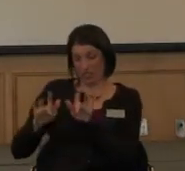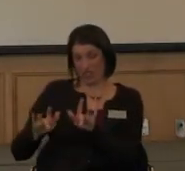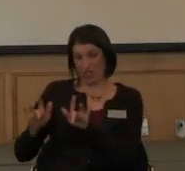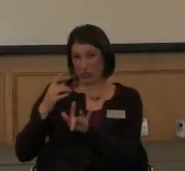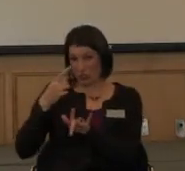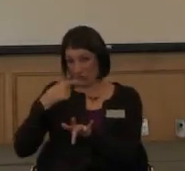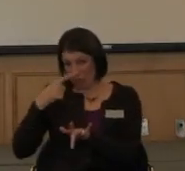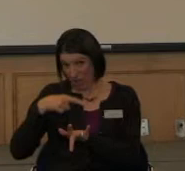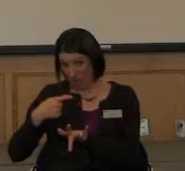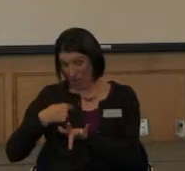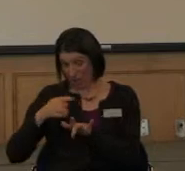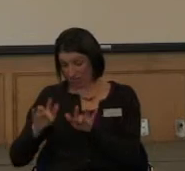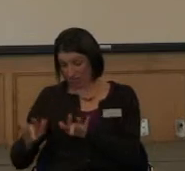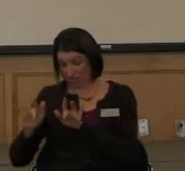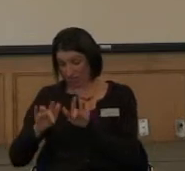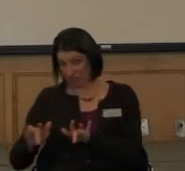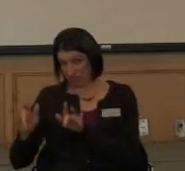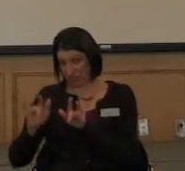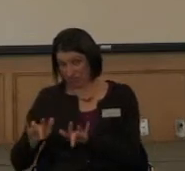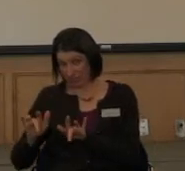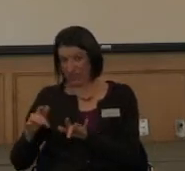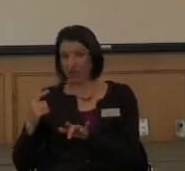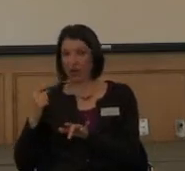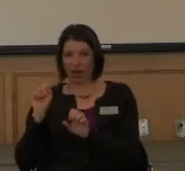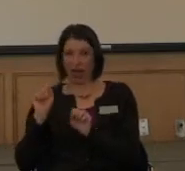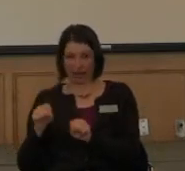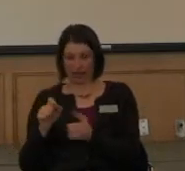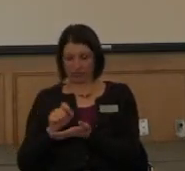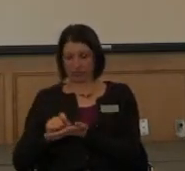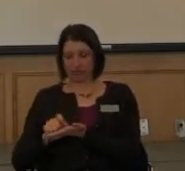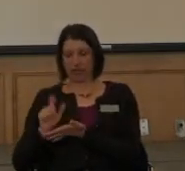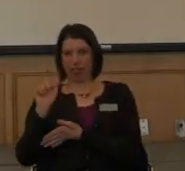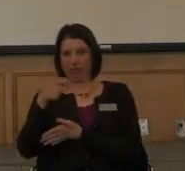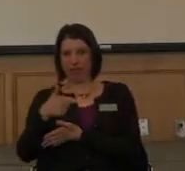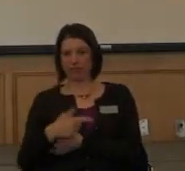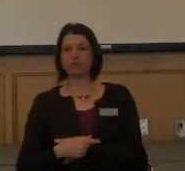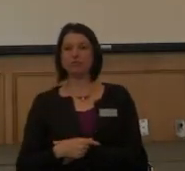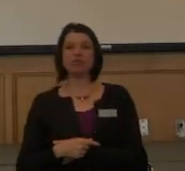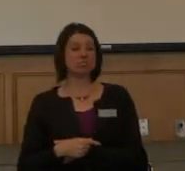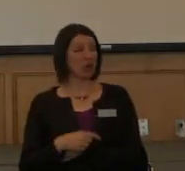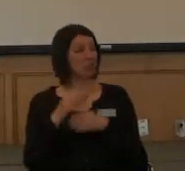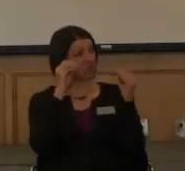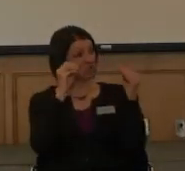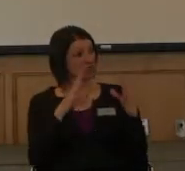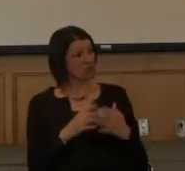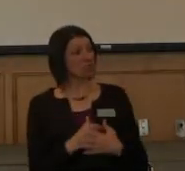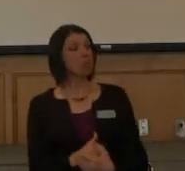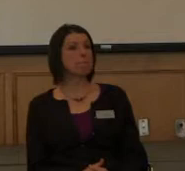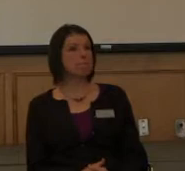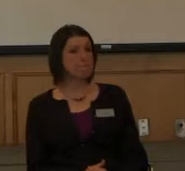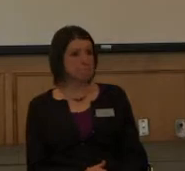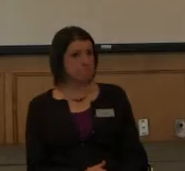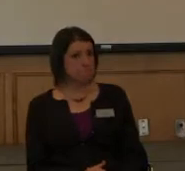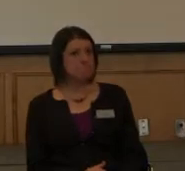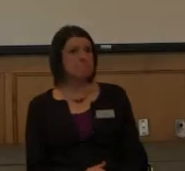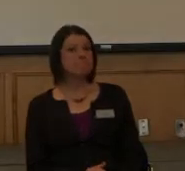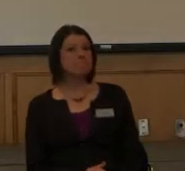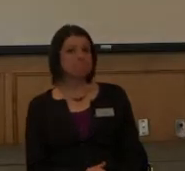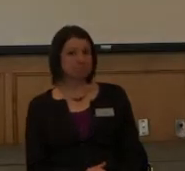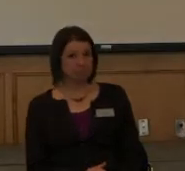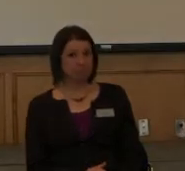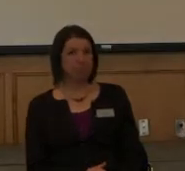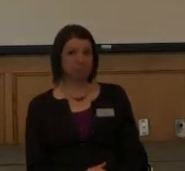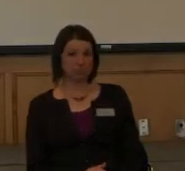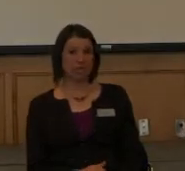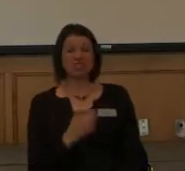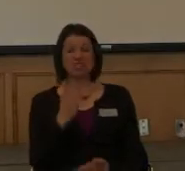I record this so that I can fill in the holes? And if you're the instructor being like, you get, you get your, because